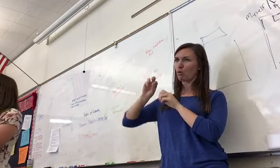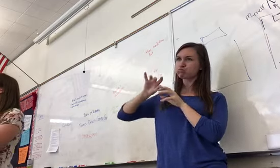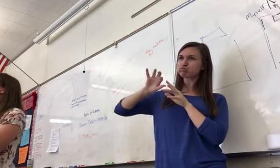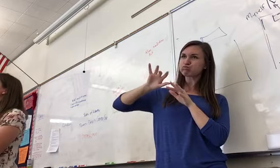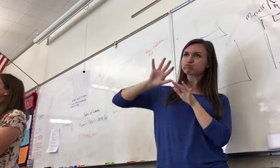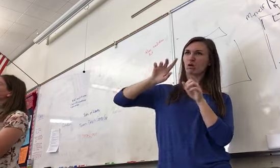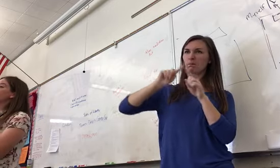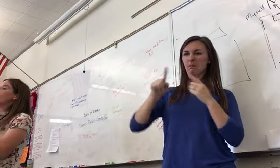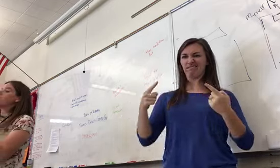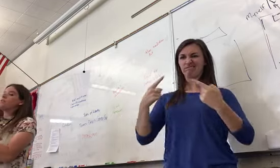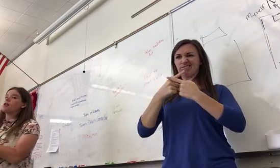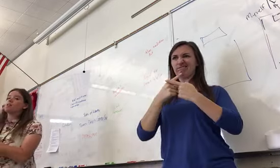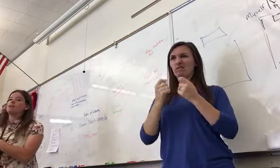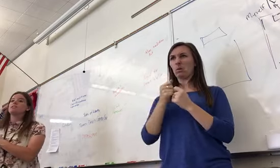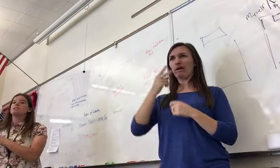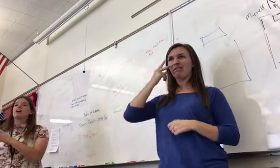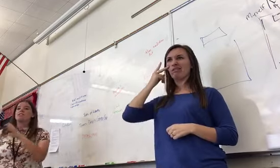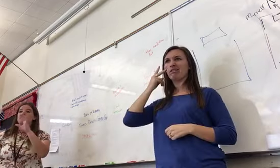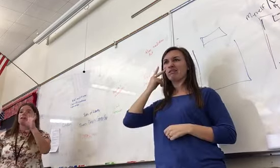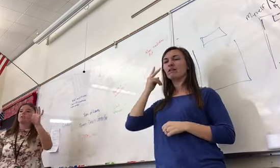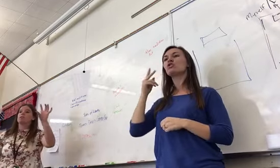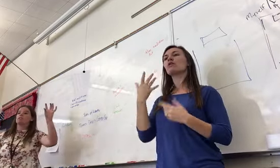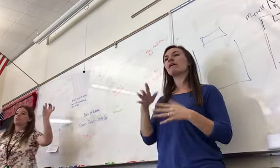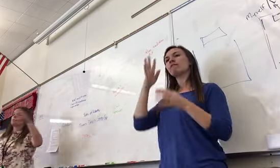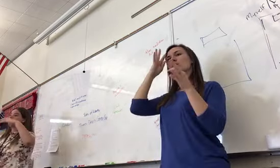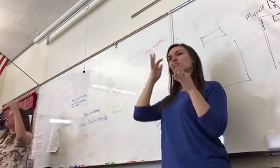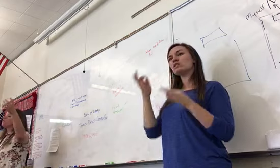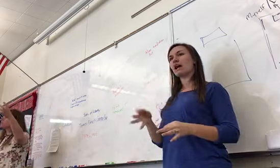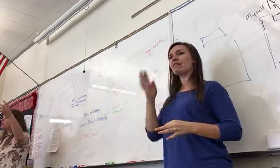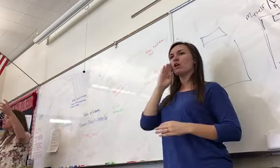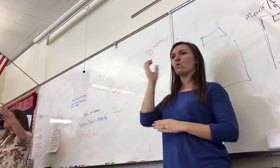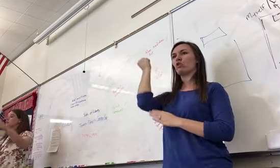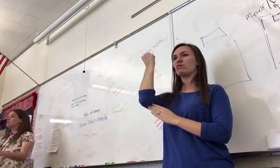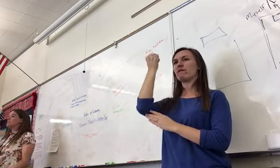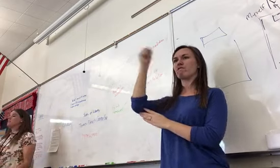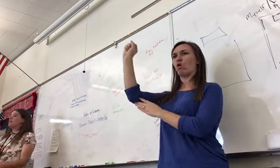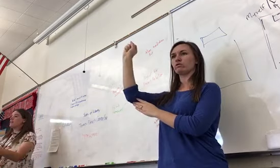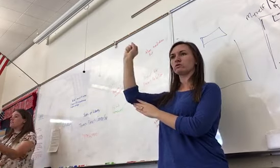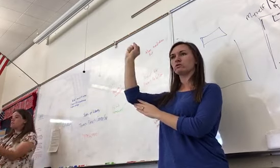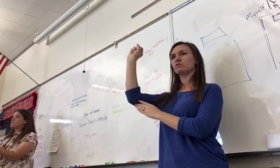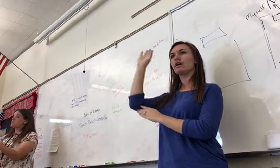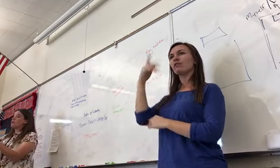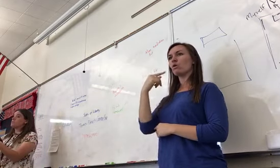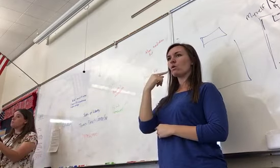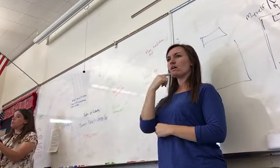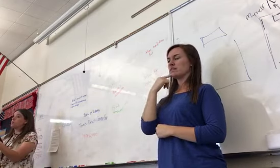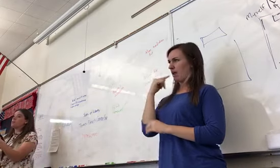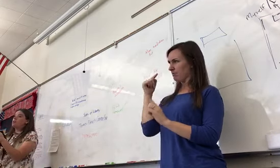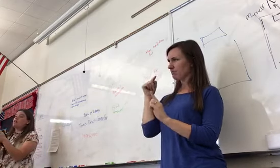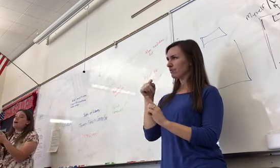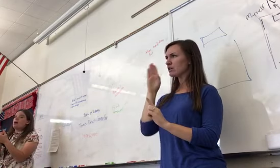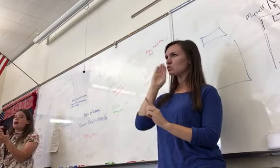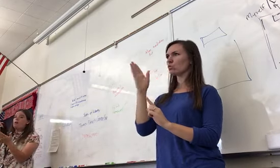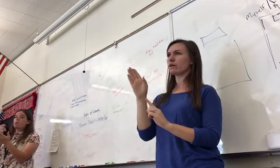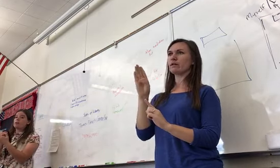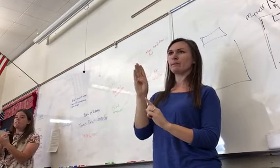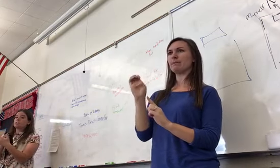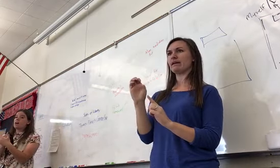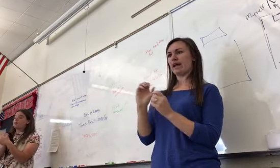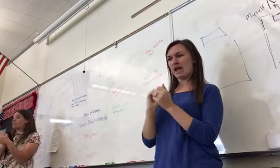this is where we talk about that they are going to decide that they are going to revolt. They are going to say that this is going to be how we are going to stop